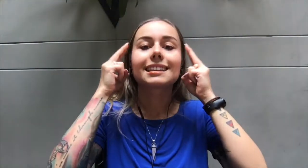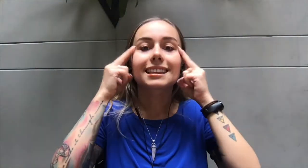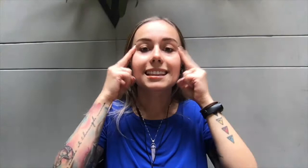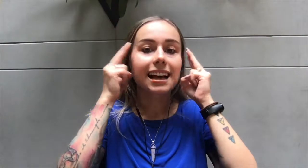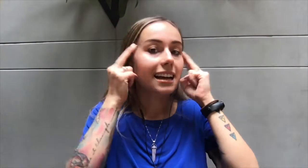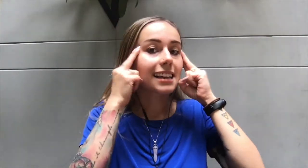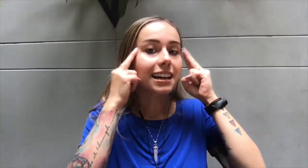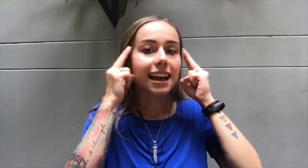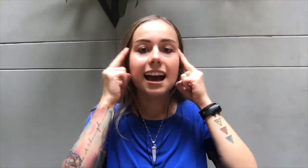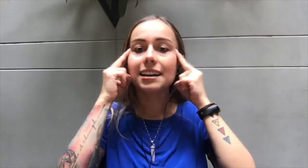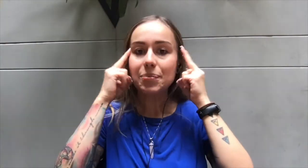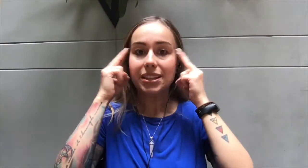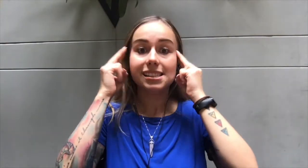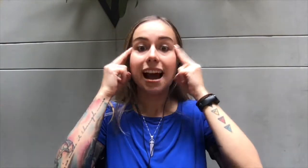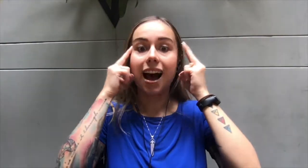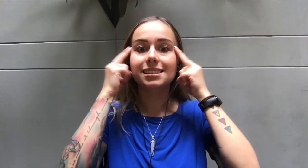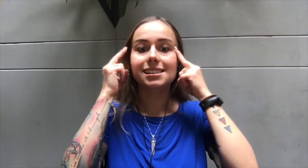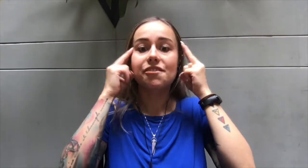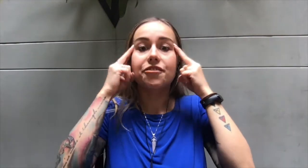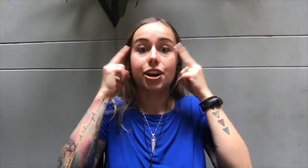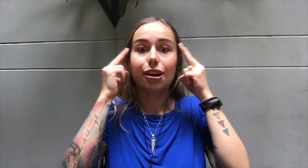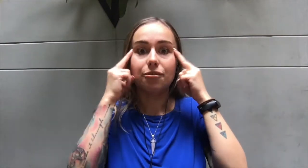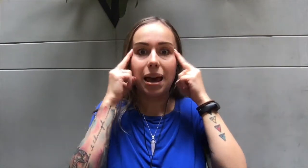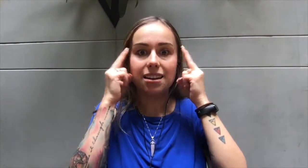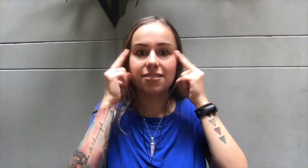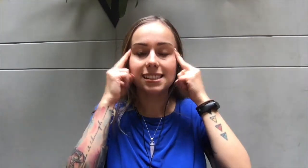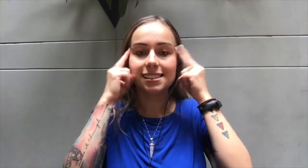The side of the eye, this constant fear of manifesting.